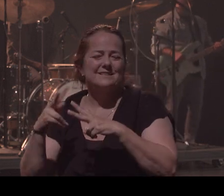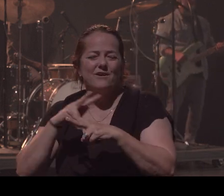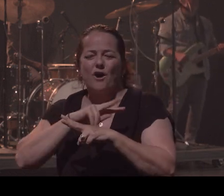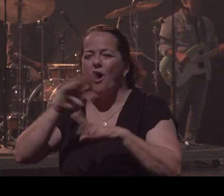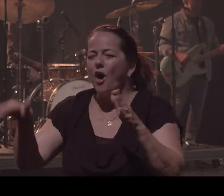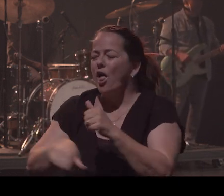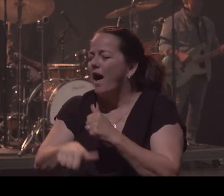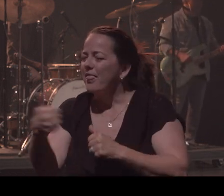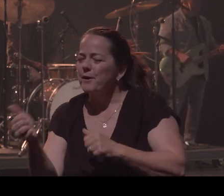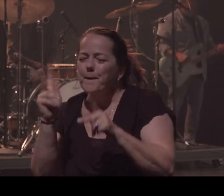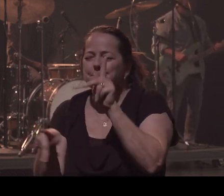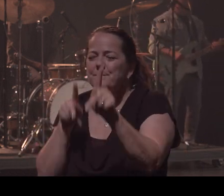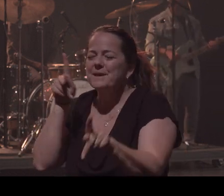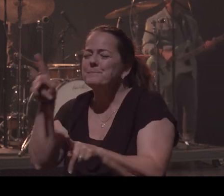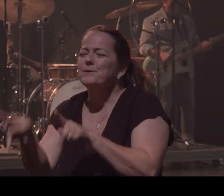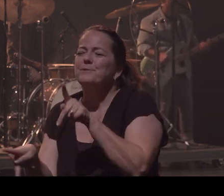affirmation in our lives because the voice of God